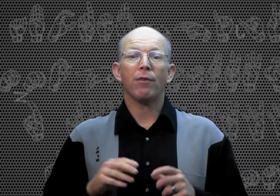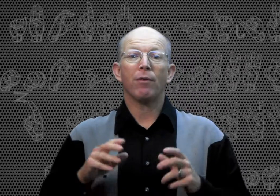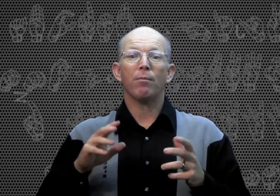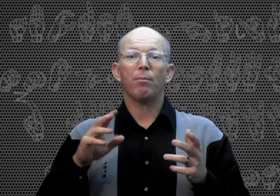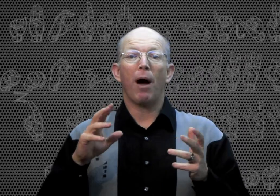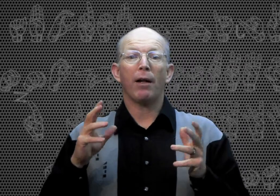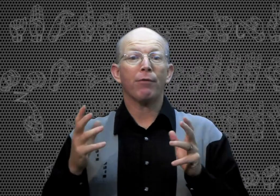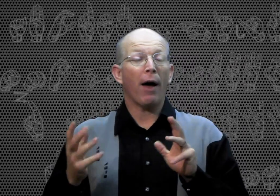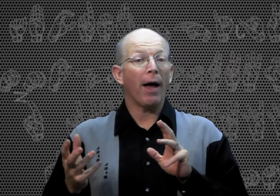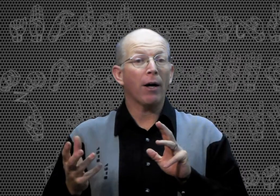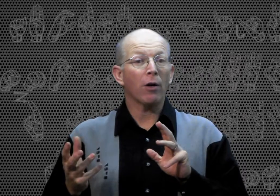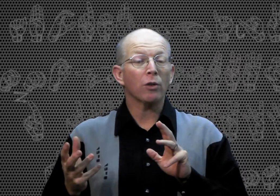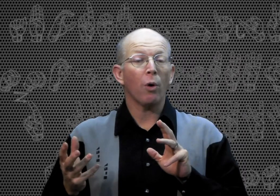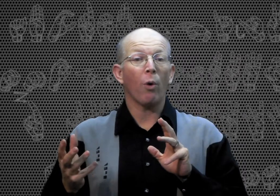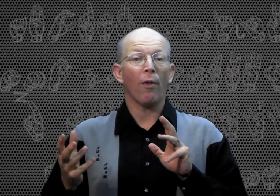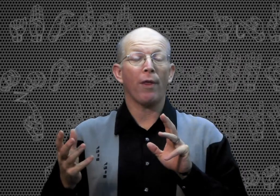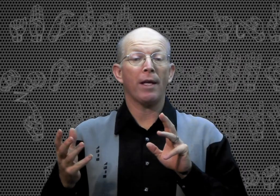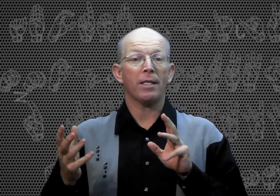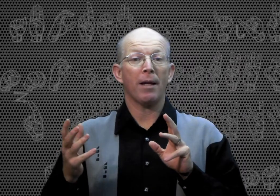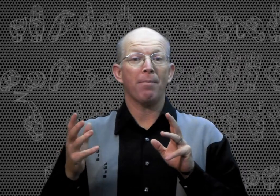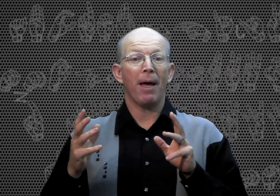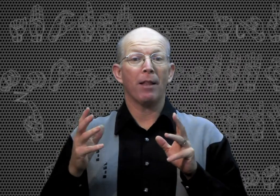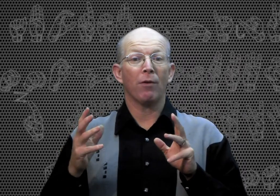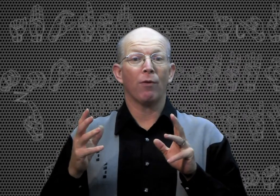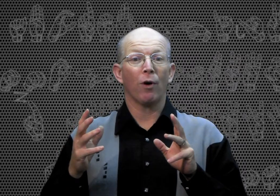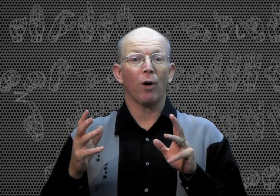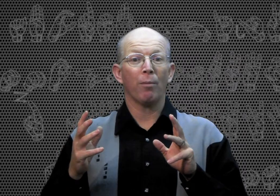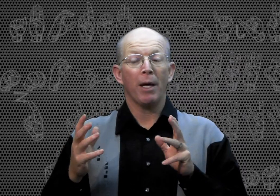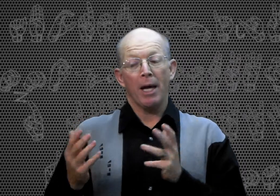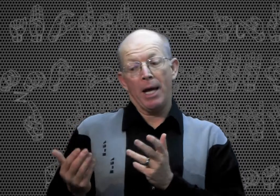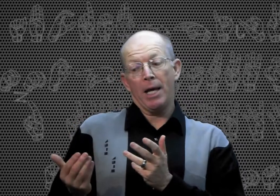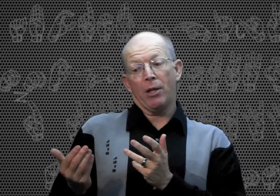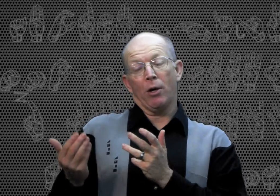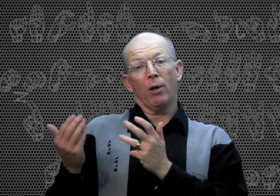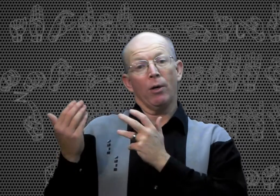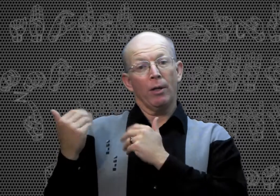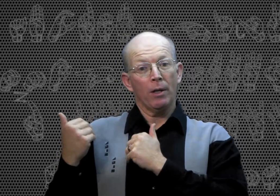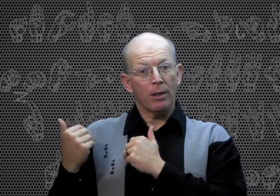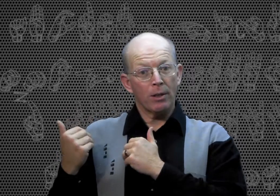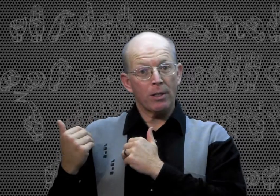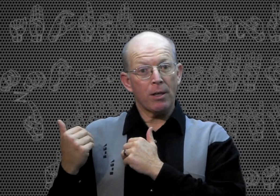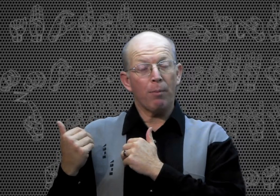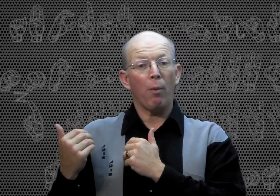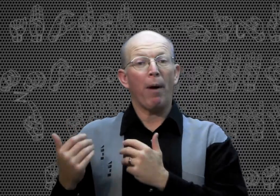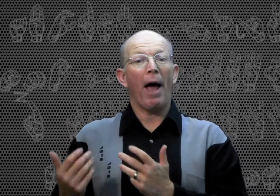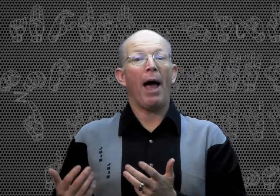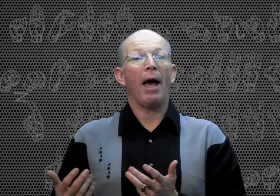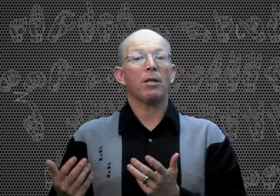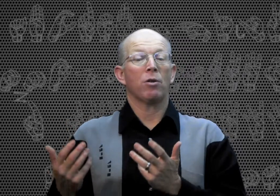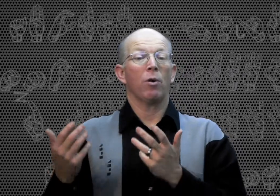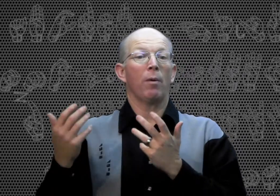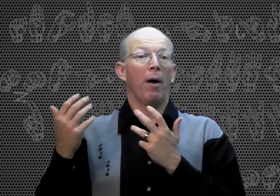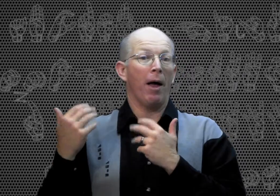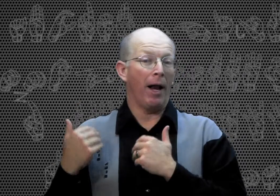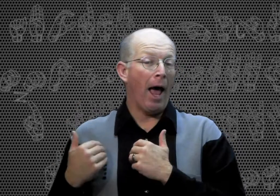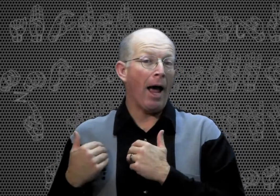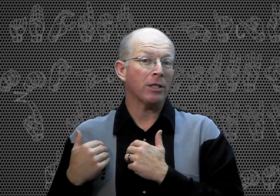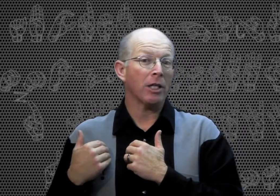modifiers or things that make the verb either simple past or an action